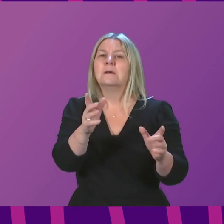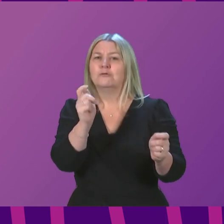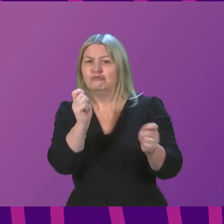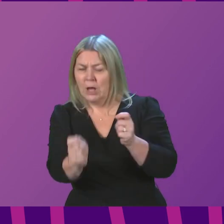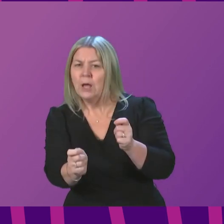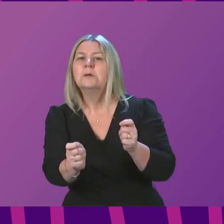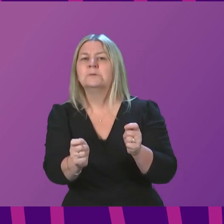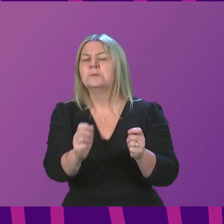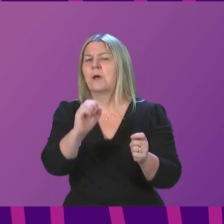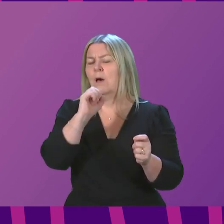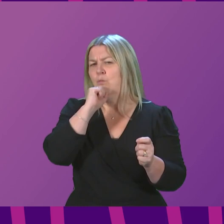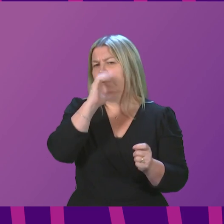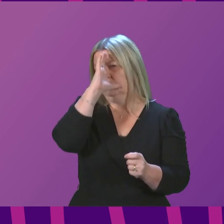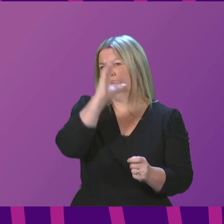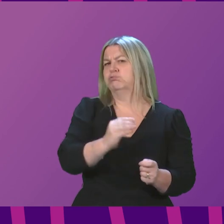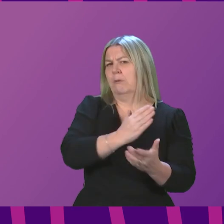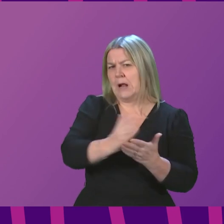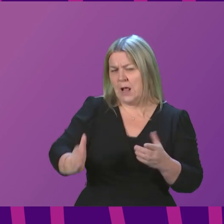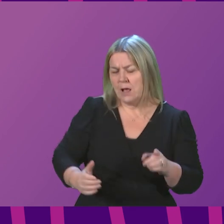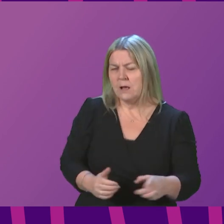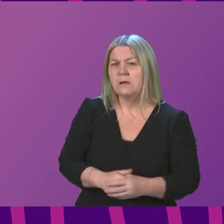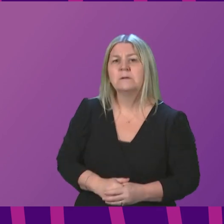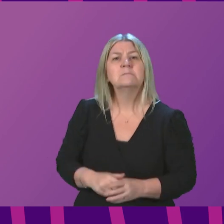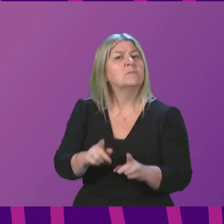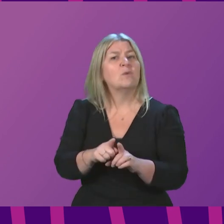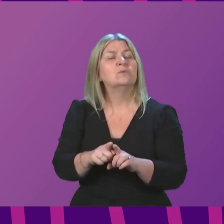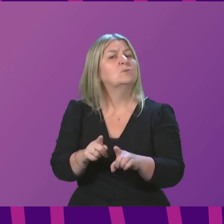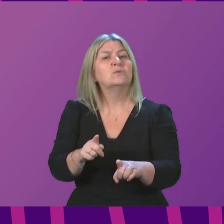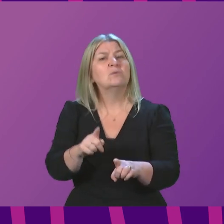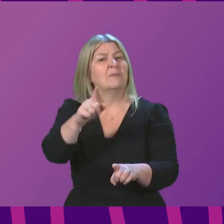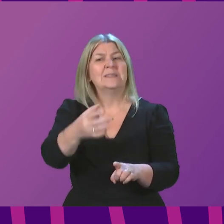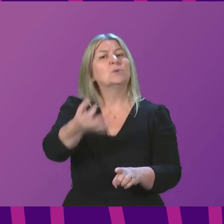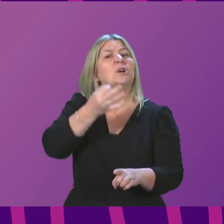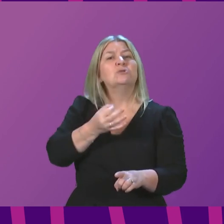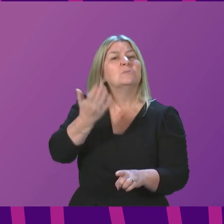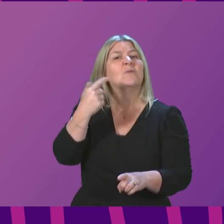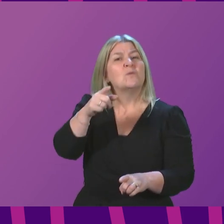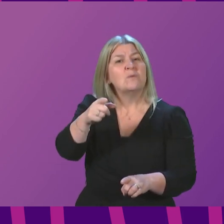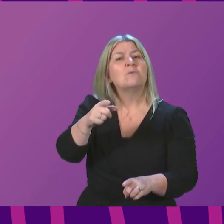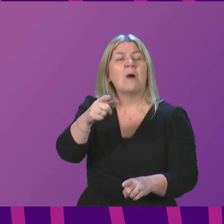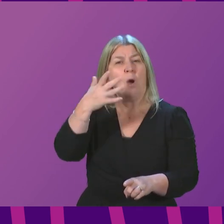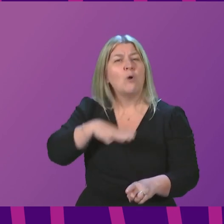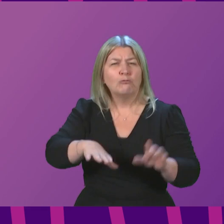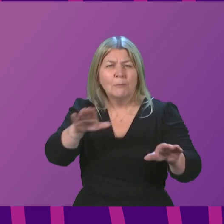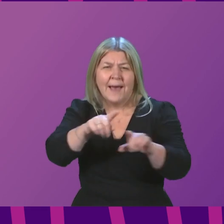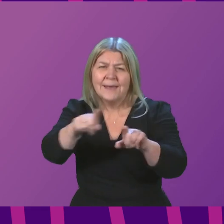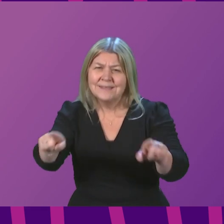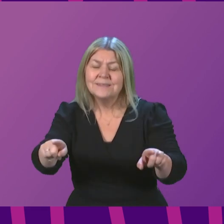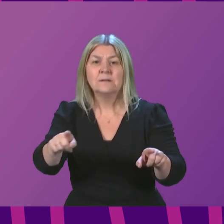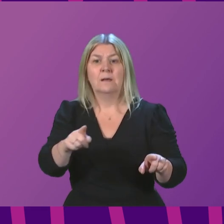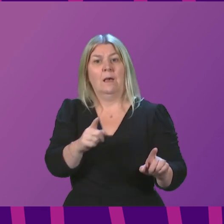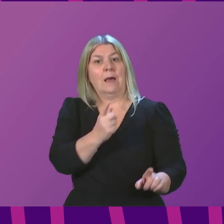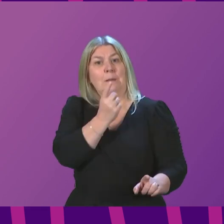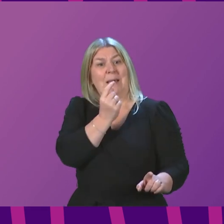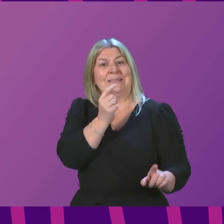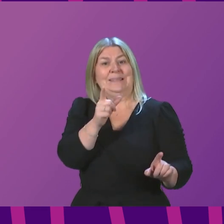is placed in spite. I would, as I said when this question was posed to me before, remind people that capacity right now